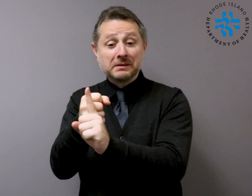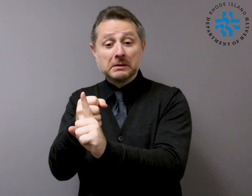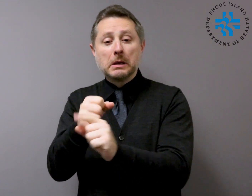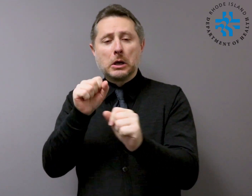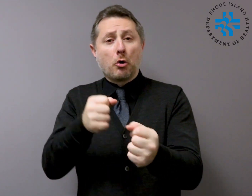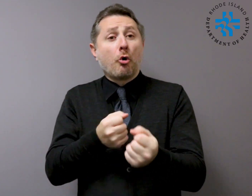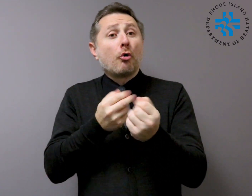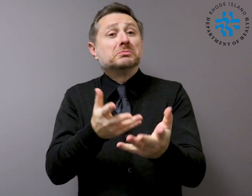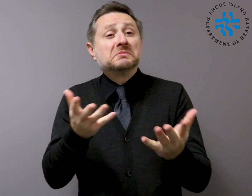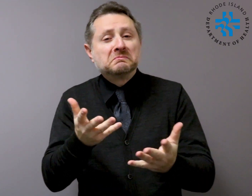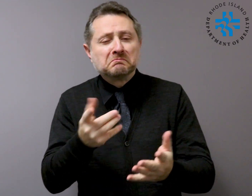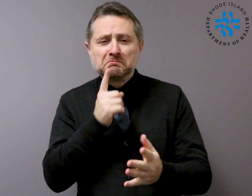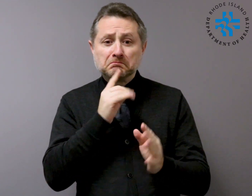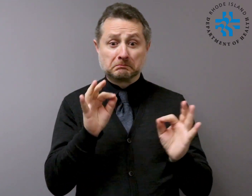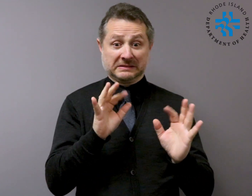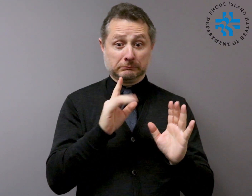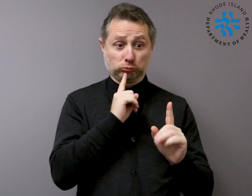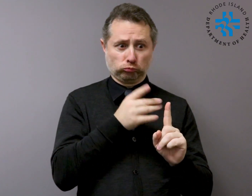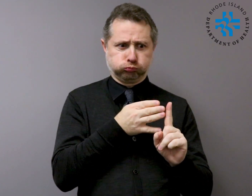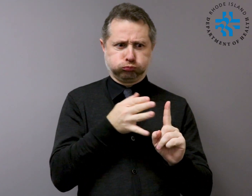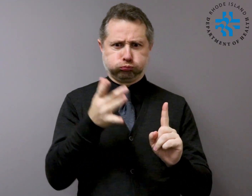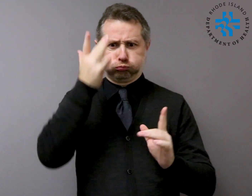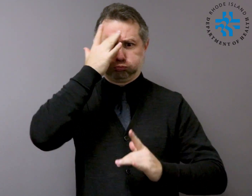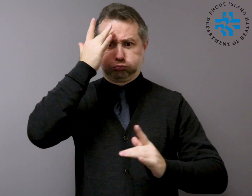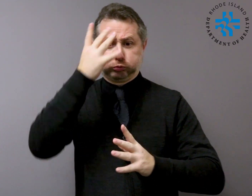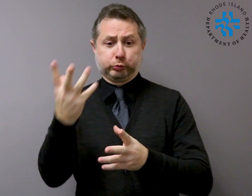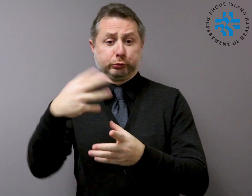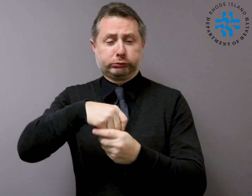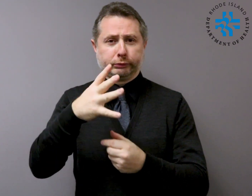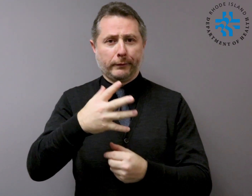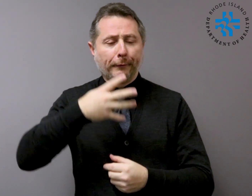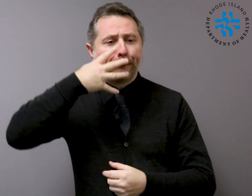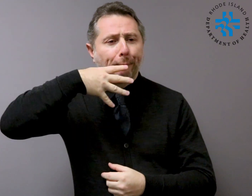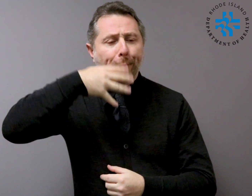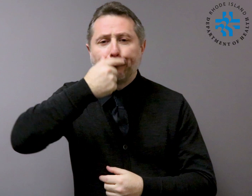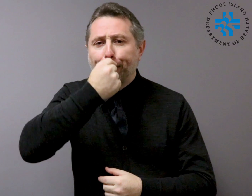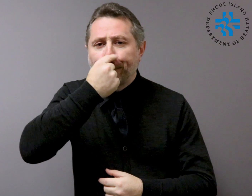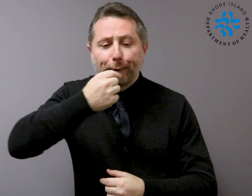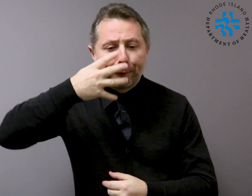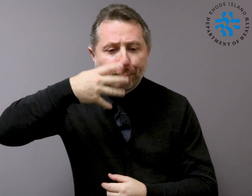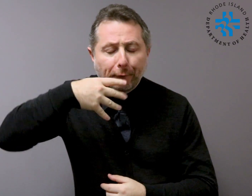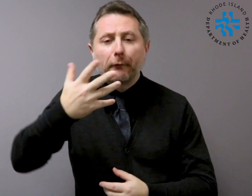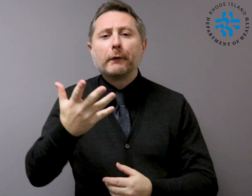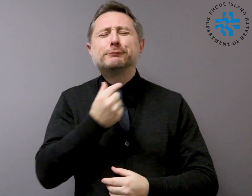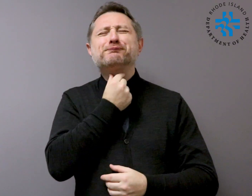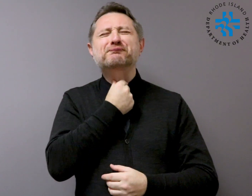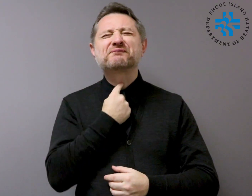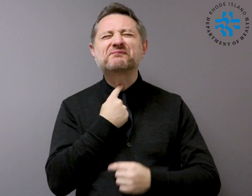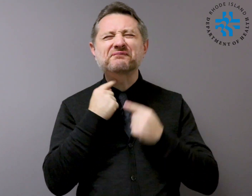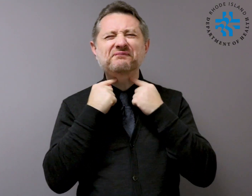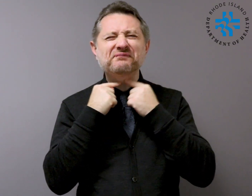throat, cough and fever. It can be more severe for some persons and can lead to breathing difficulties and pneumonia.